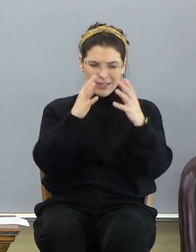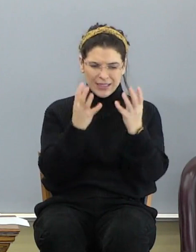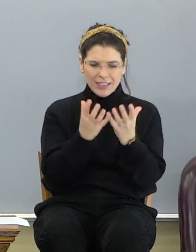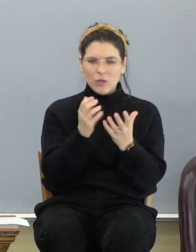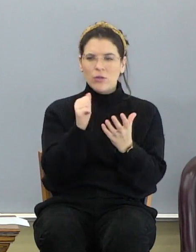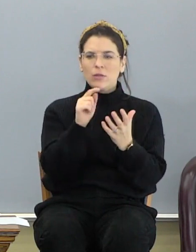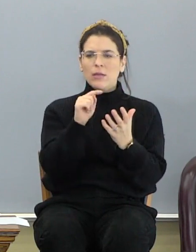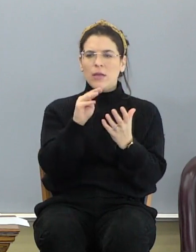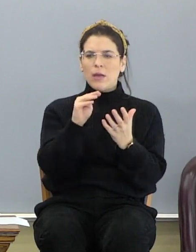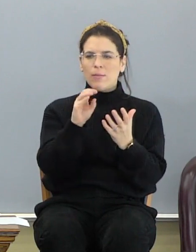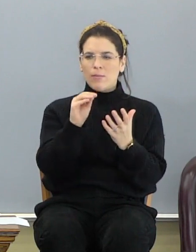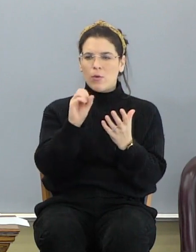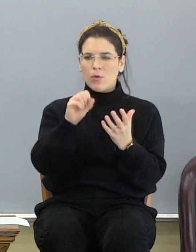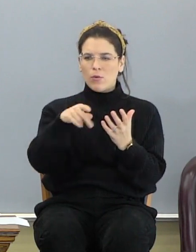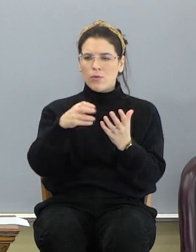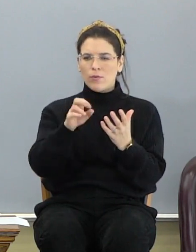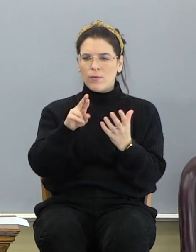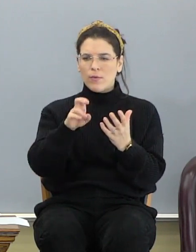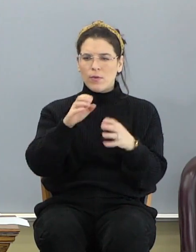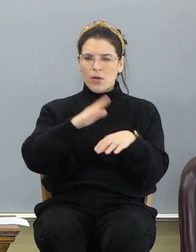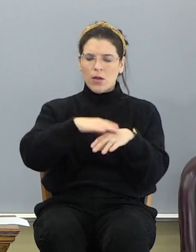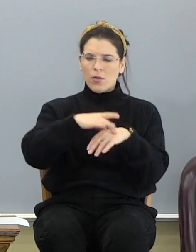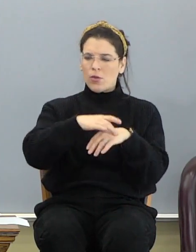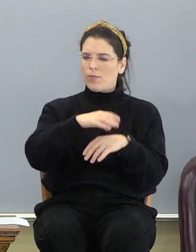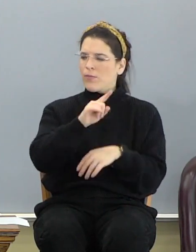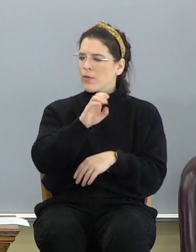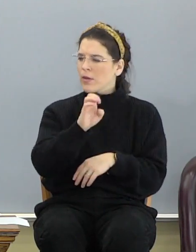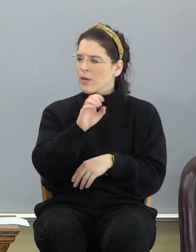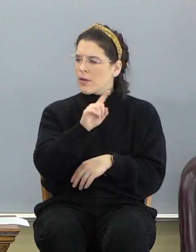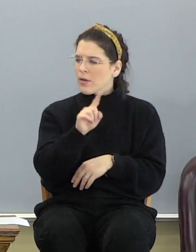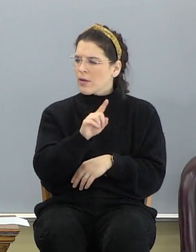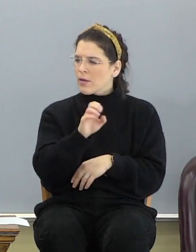around the earth. Ezekiel chapter number 38.